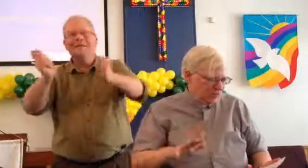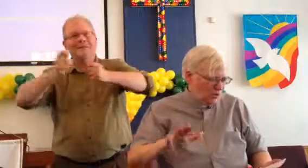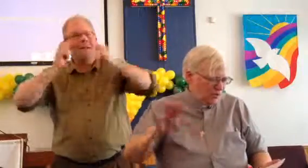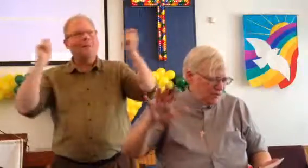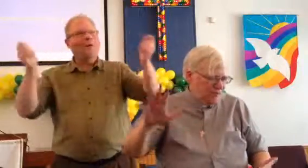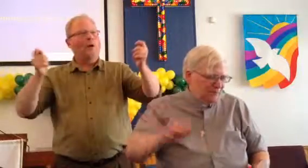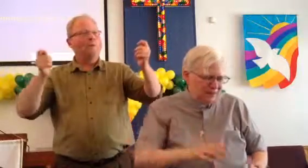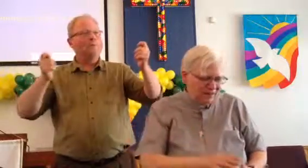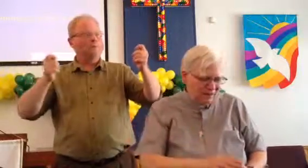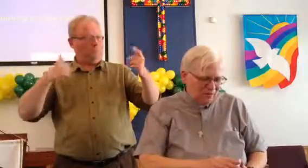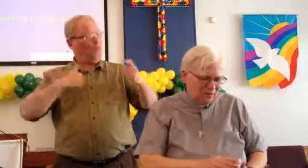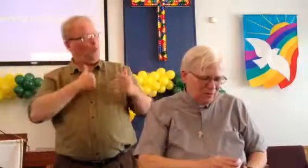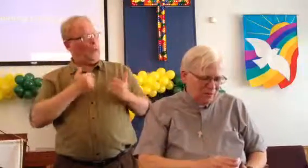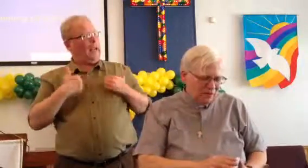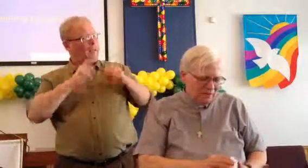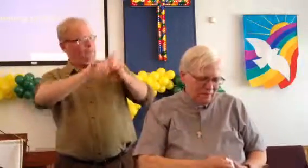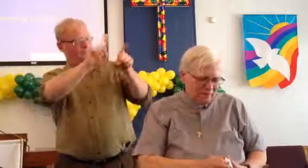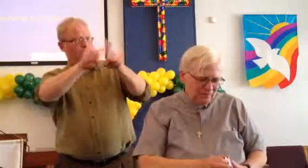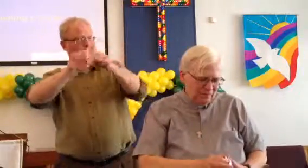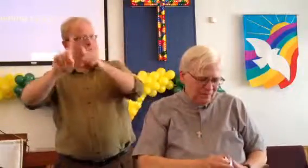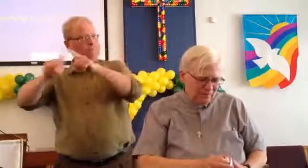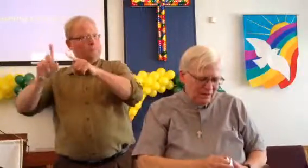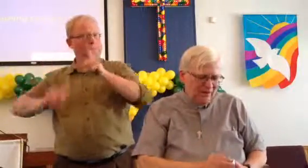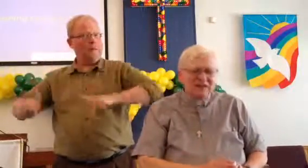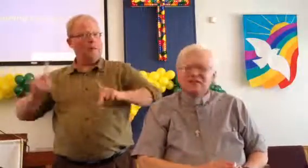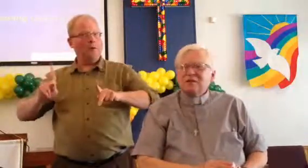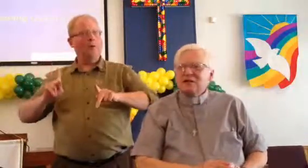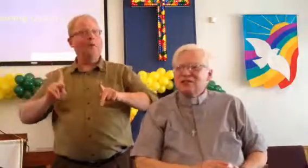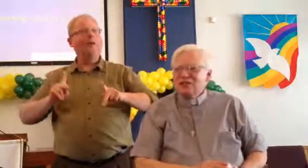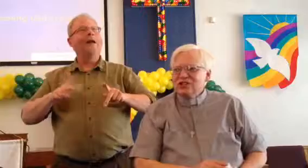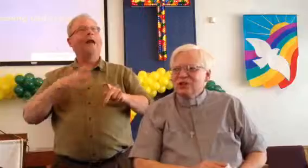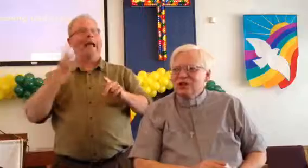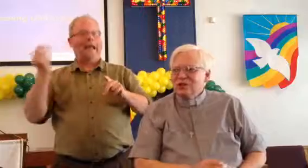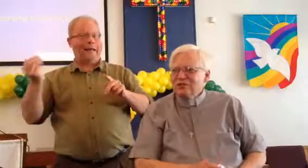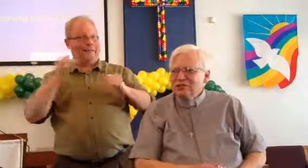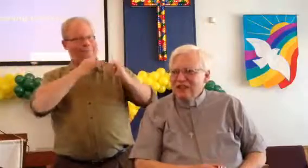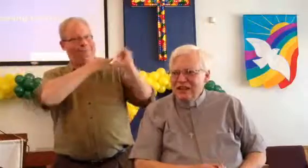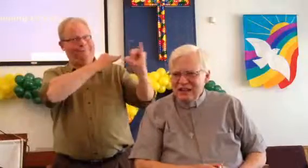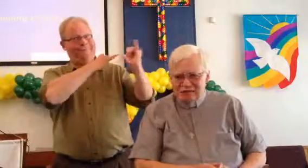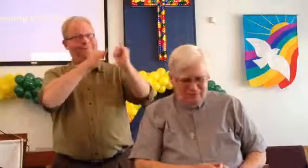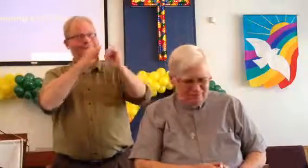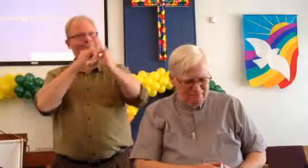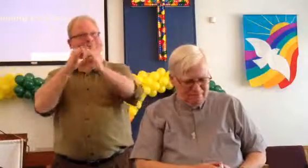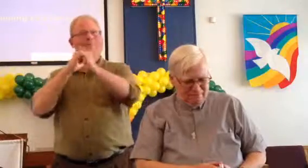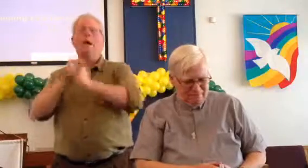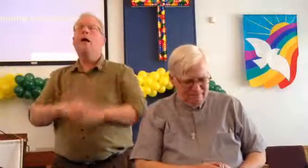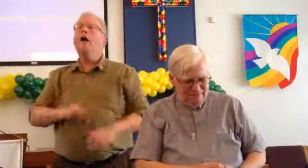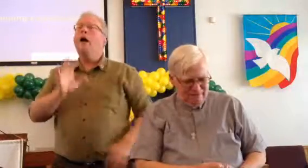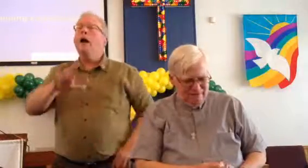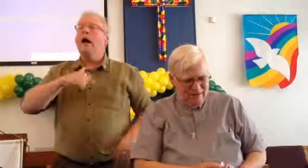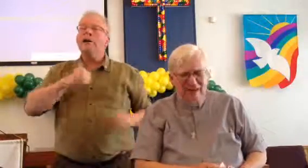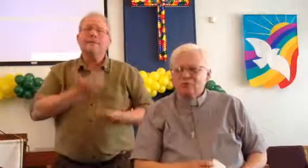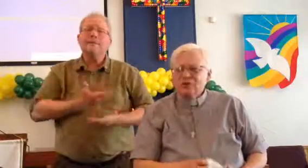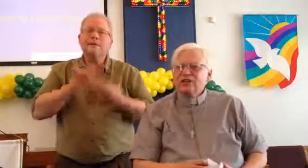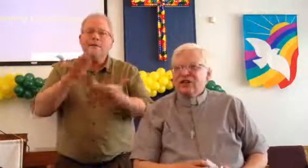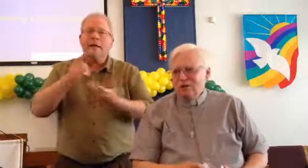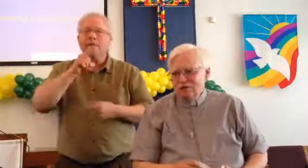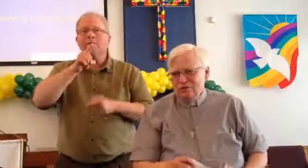So, you know, this month, find somebody you just don't understand and reach out.